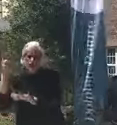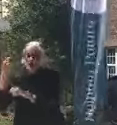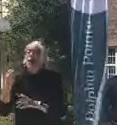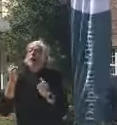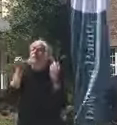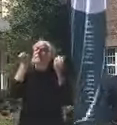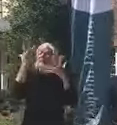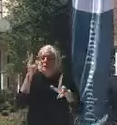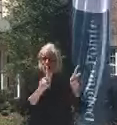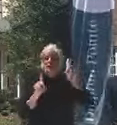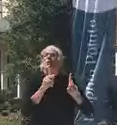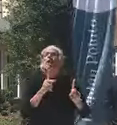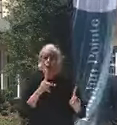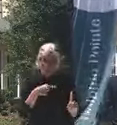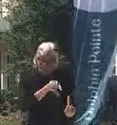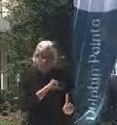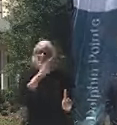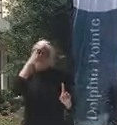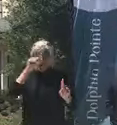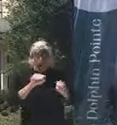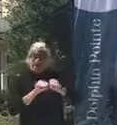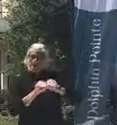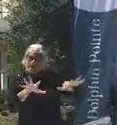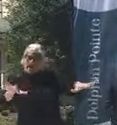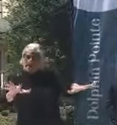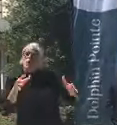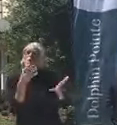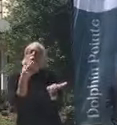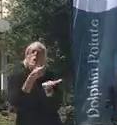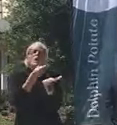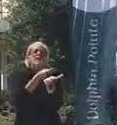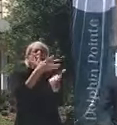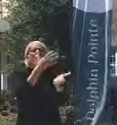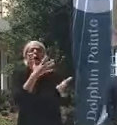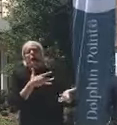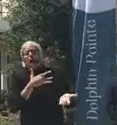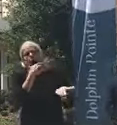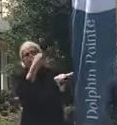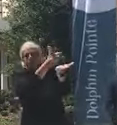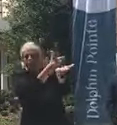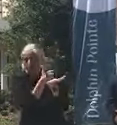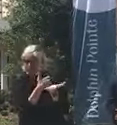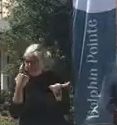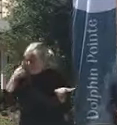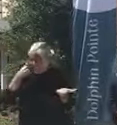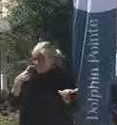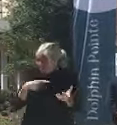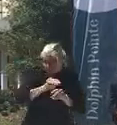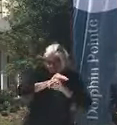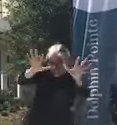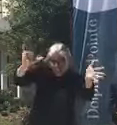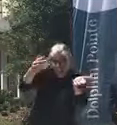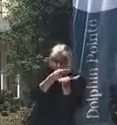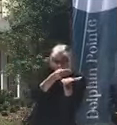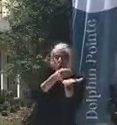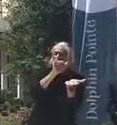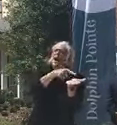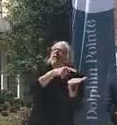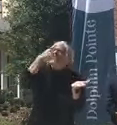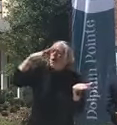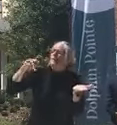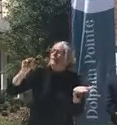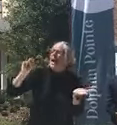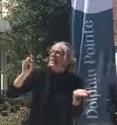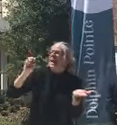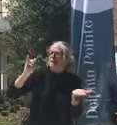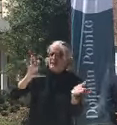that is now starting to be paid out. The federal government didn't send us the money until very recently. So there is some pandemic assistance that will